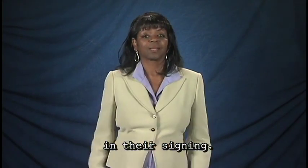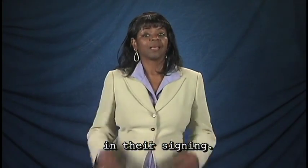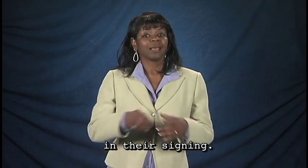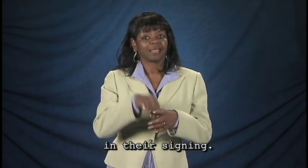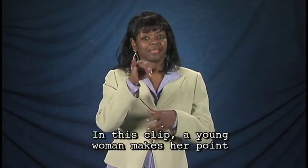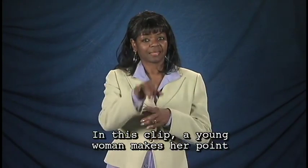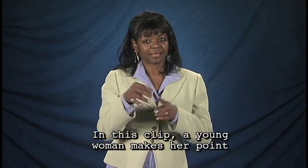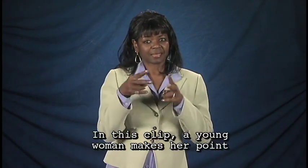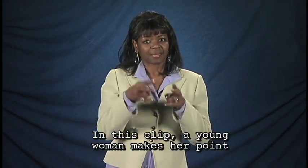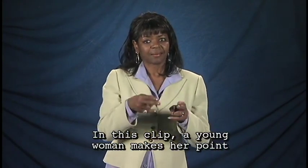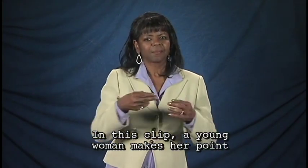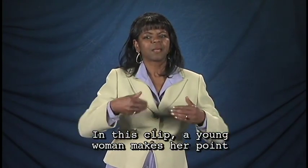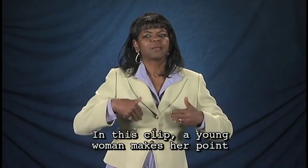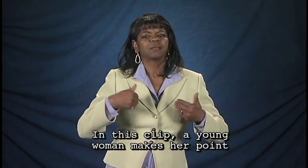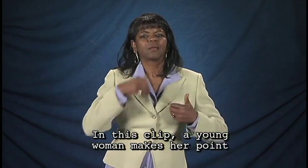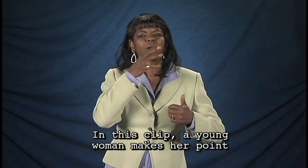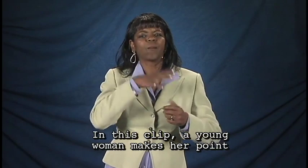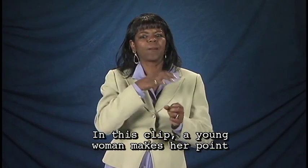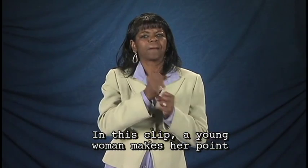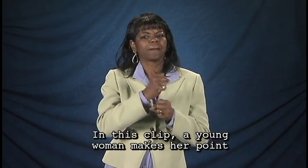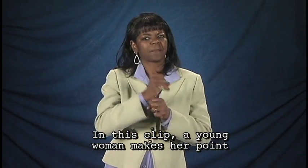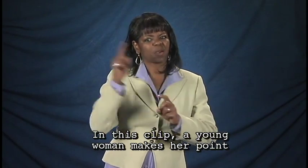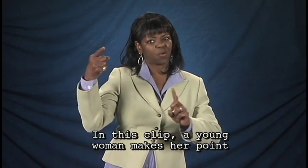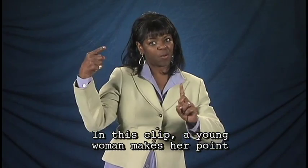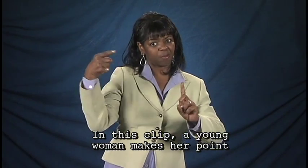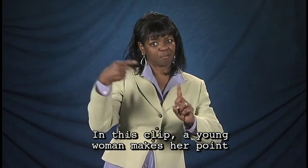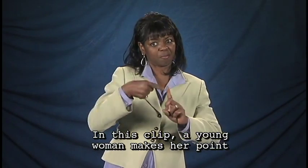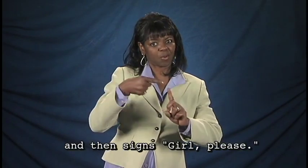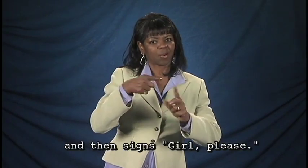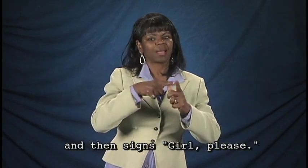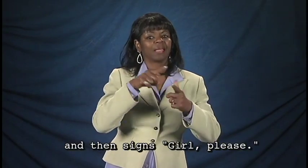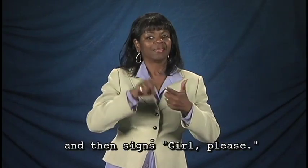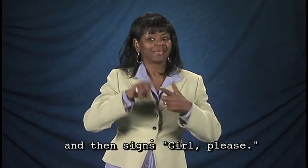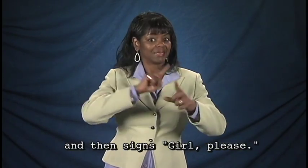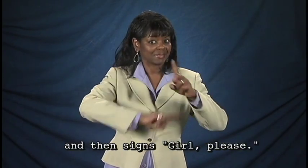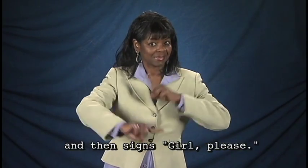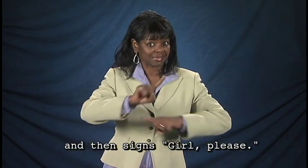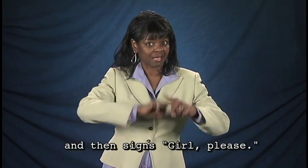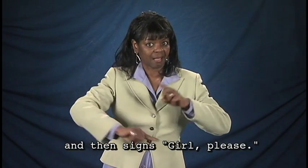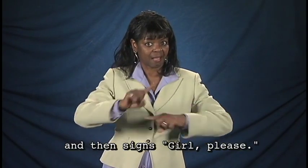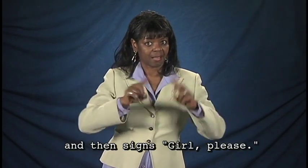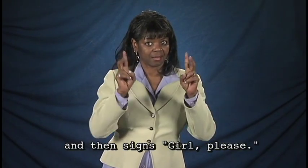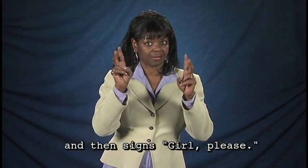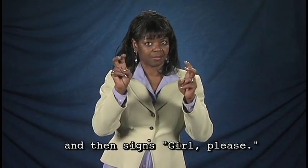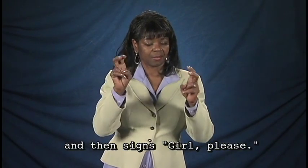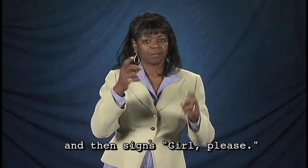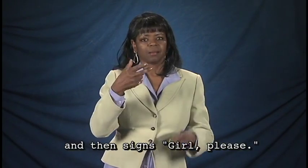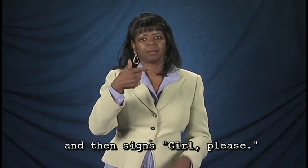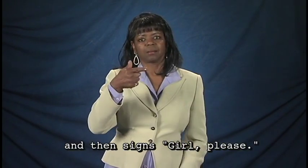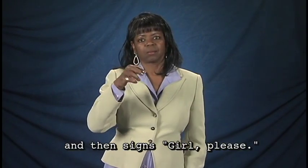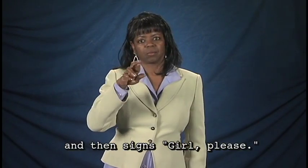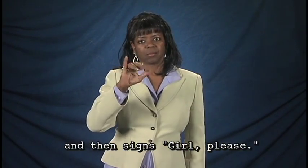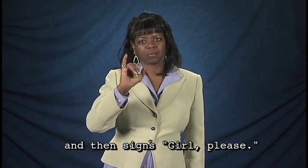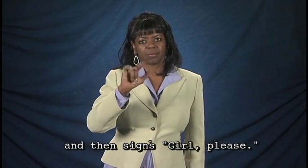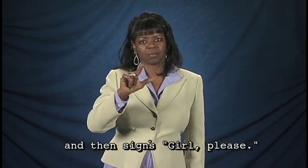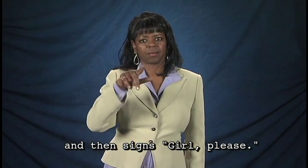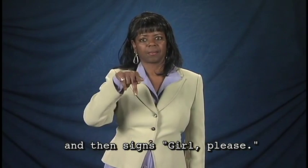In this clip, a young woman makes her point and then signs, girl, please.